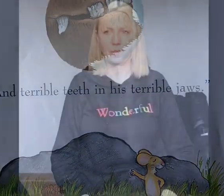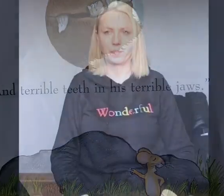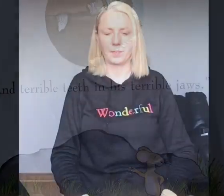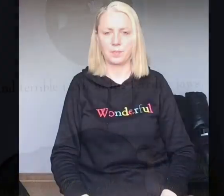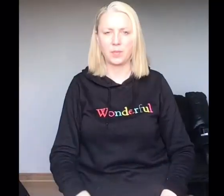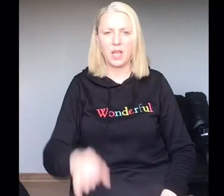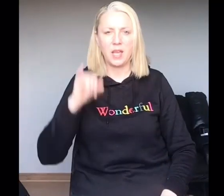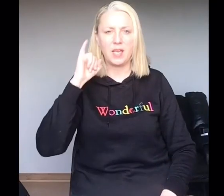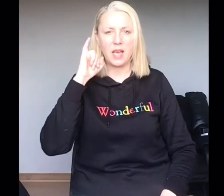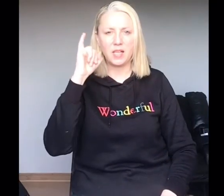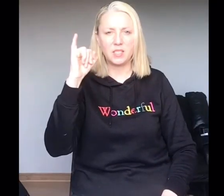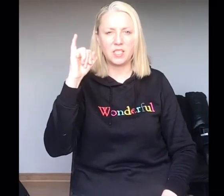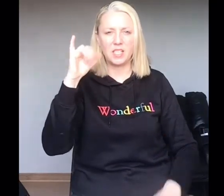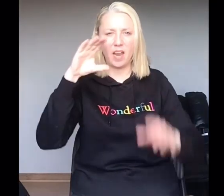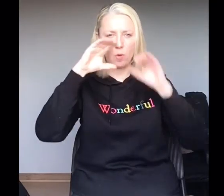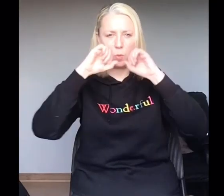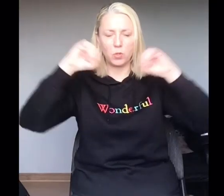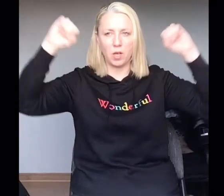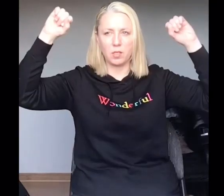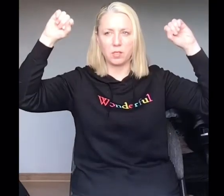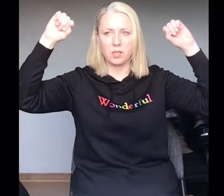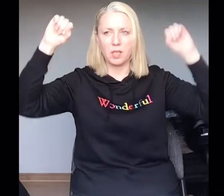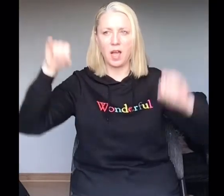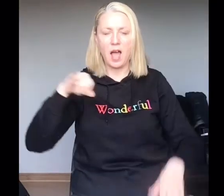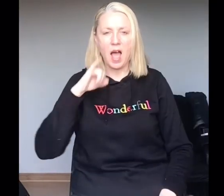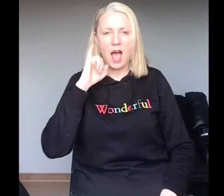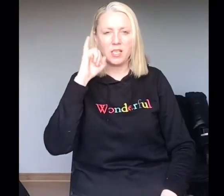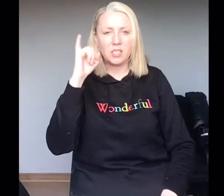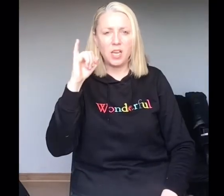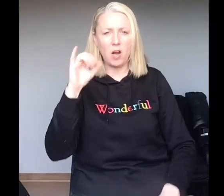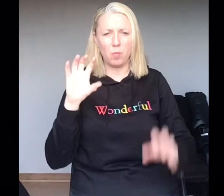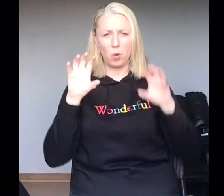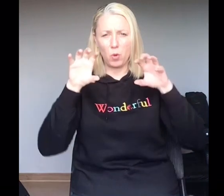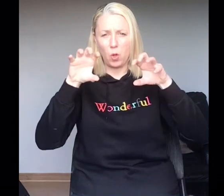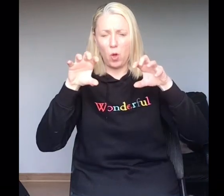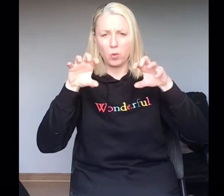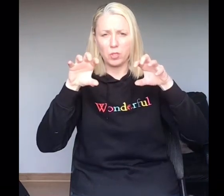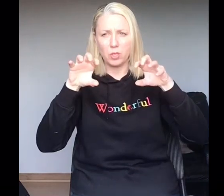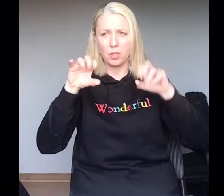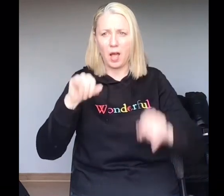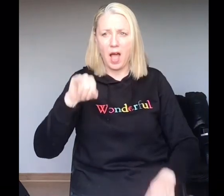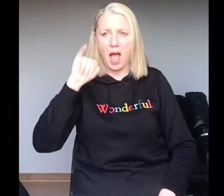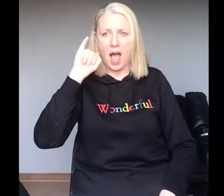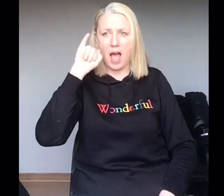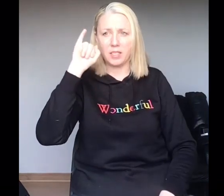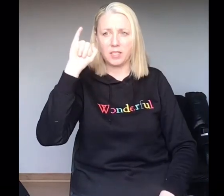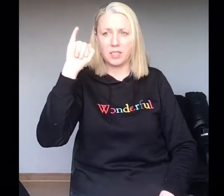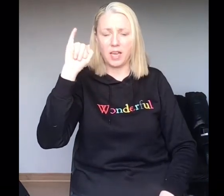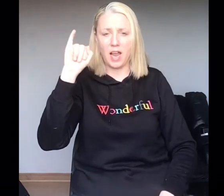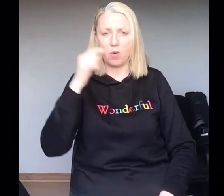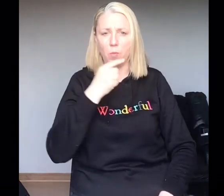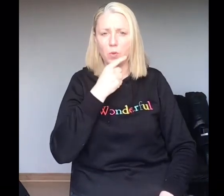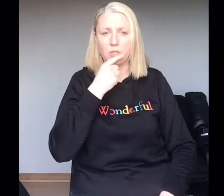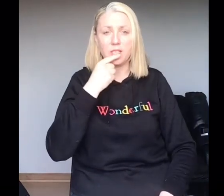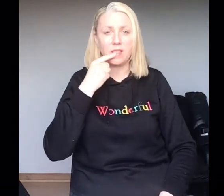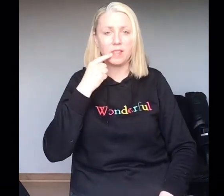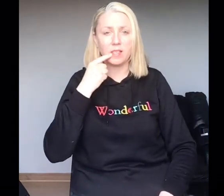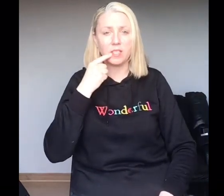He has terrible tusks, and terrible claws, and terrible teeth in his